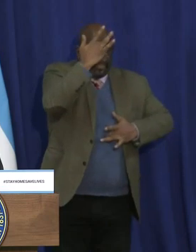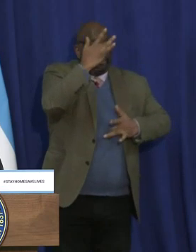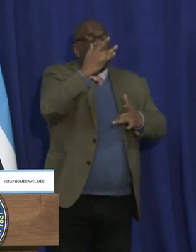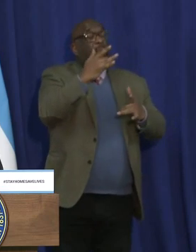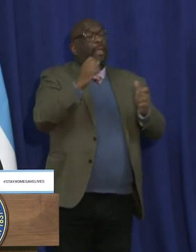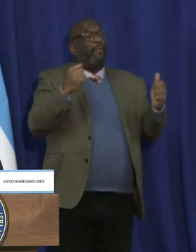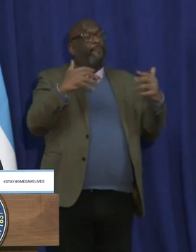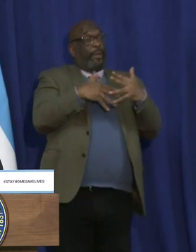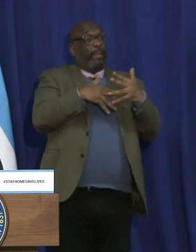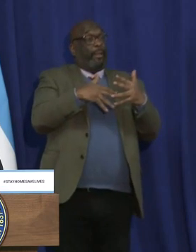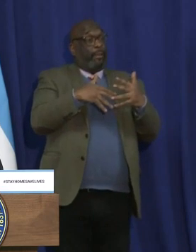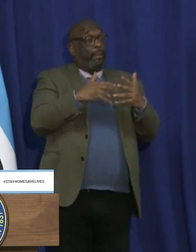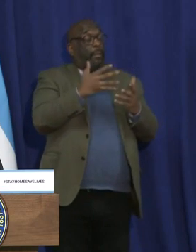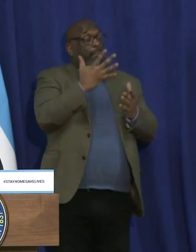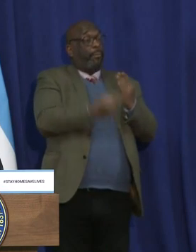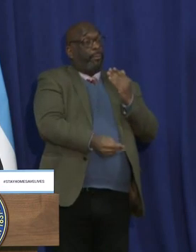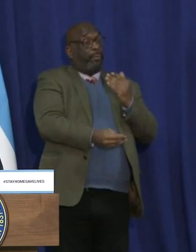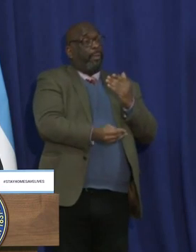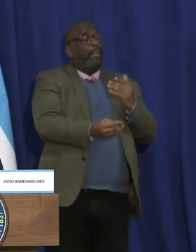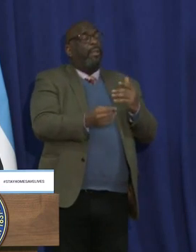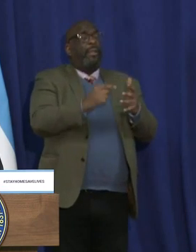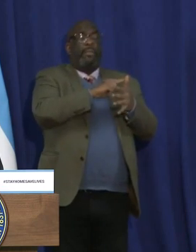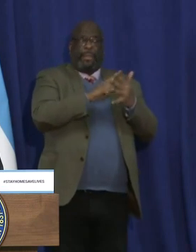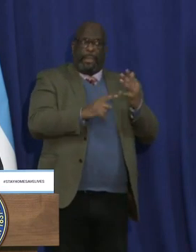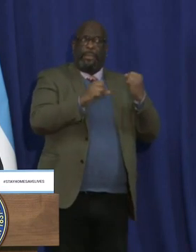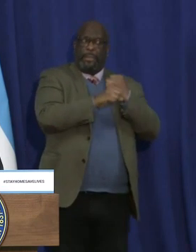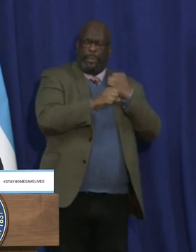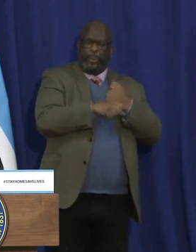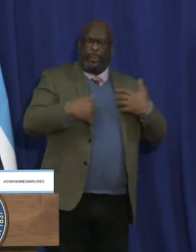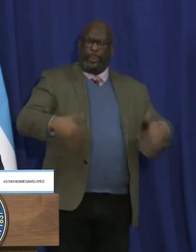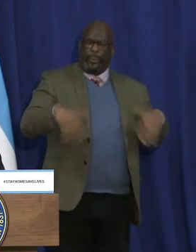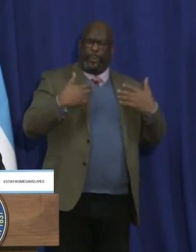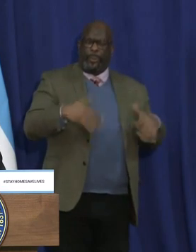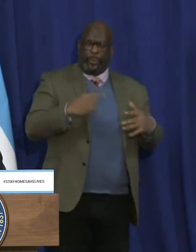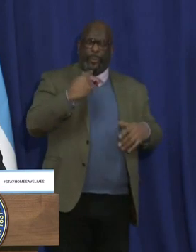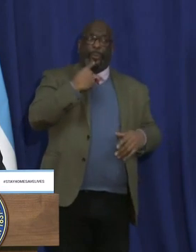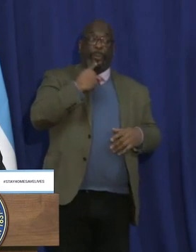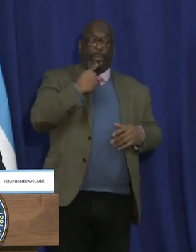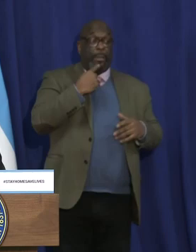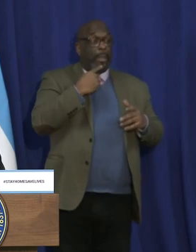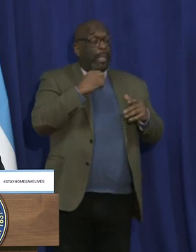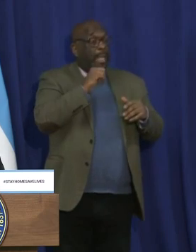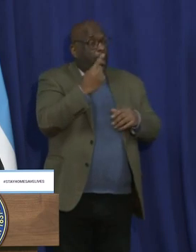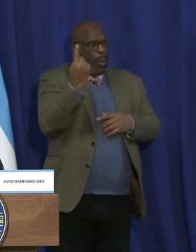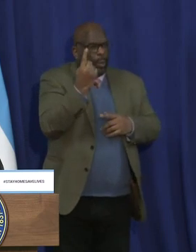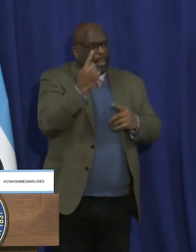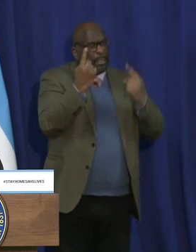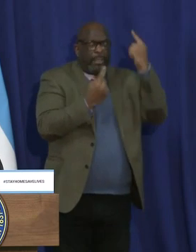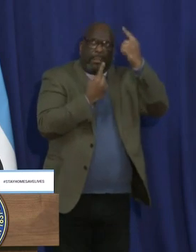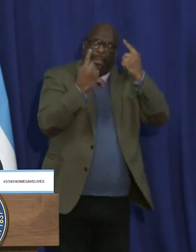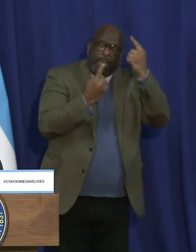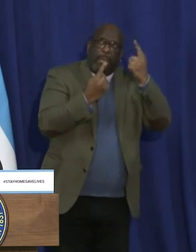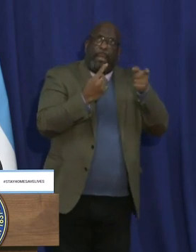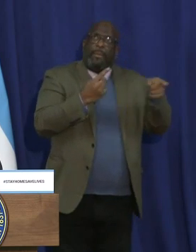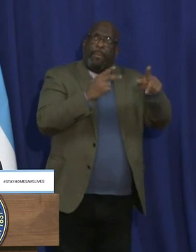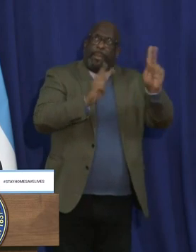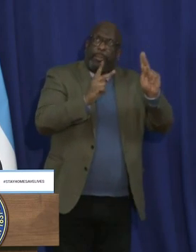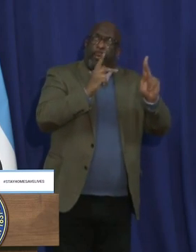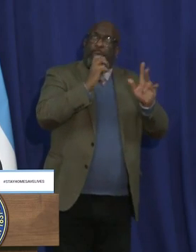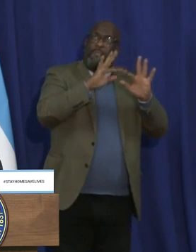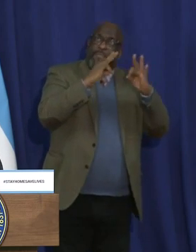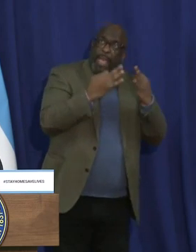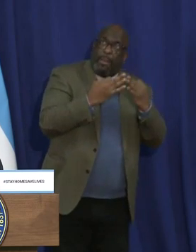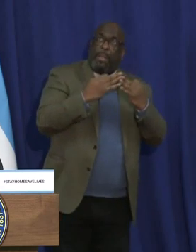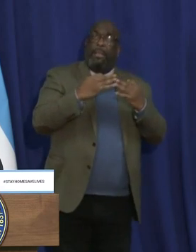These are our neighbors. And that's nothing to say of the suffering and worry of the families and loved ones of these